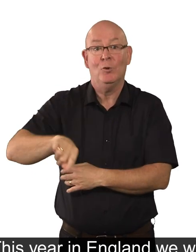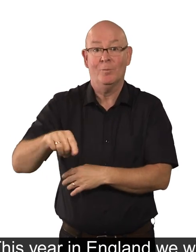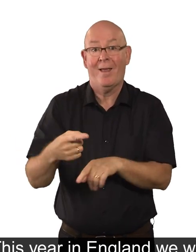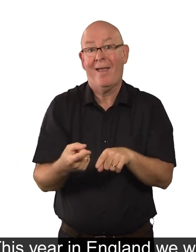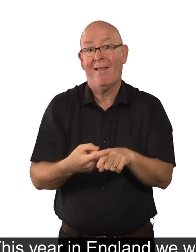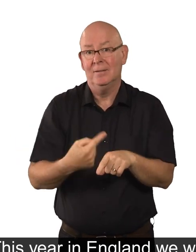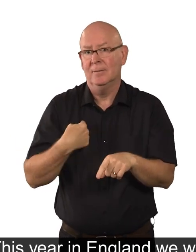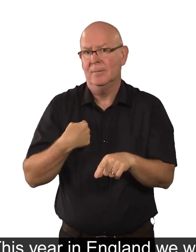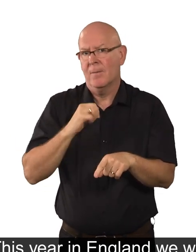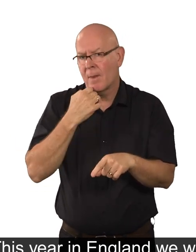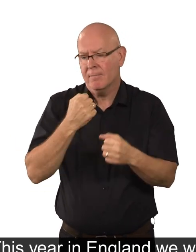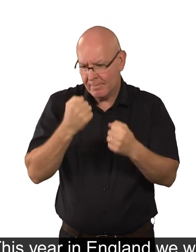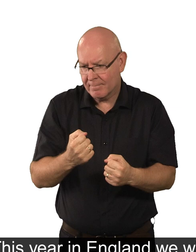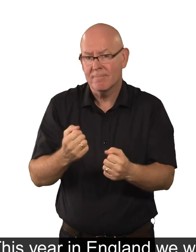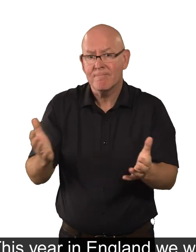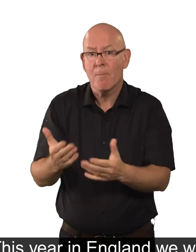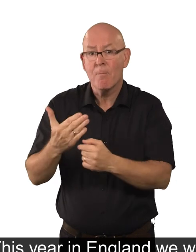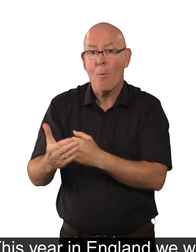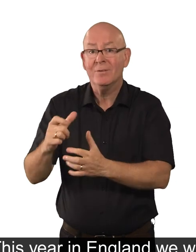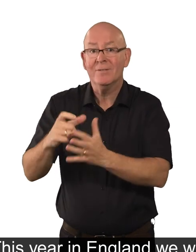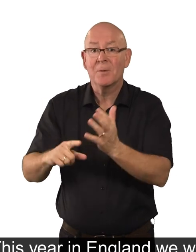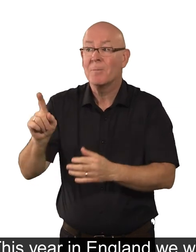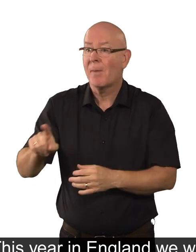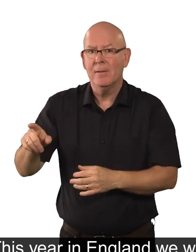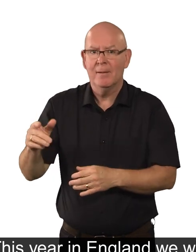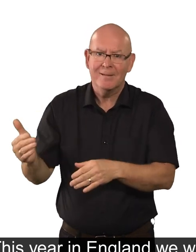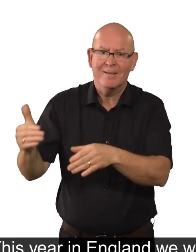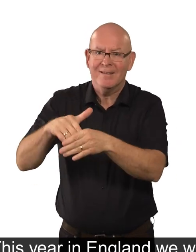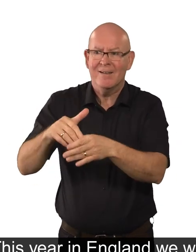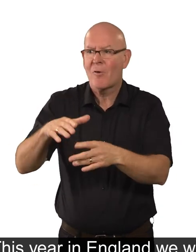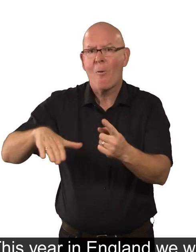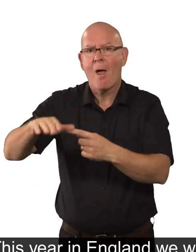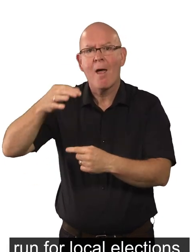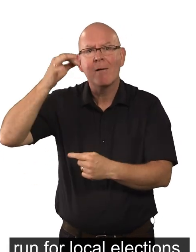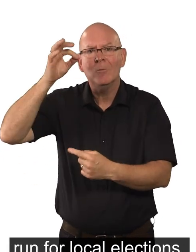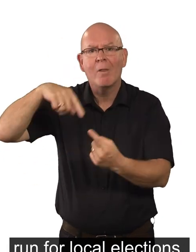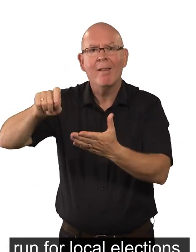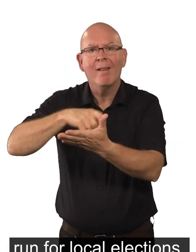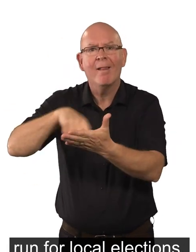This year in England, we will help more disabled candidates run for local elections.